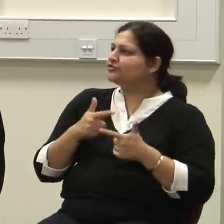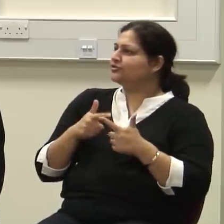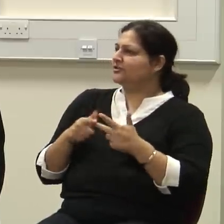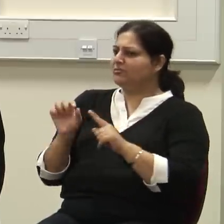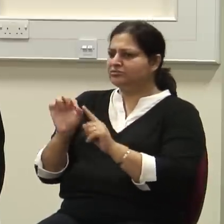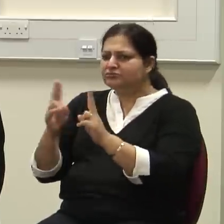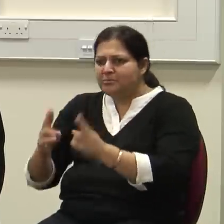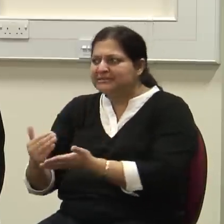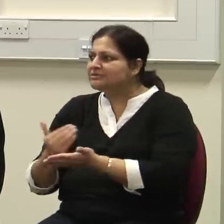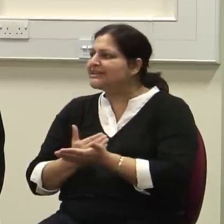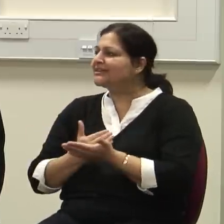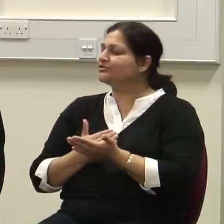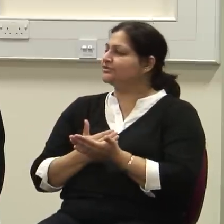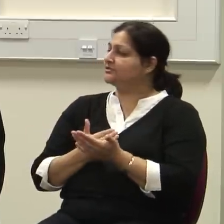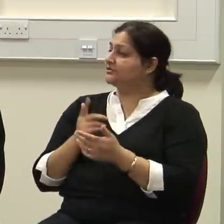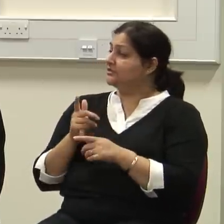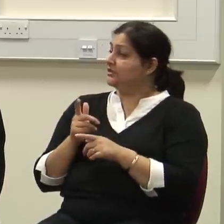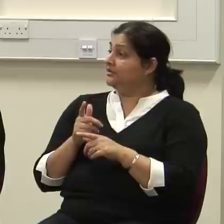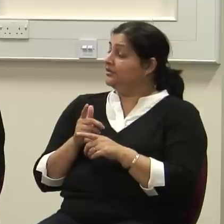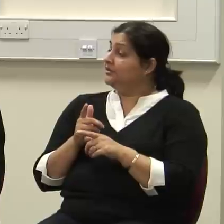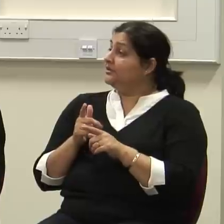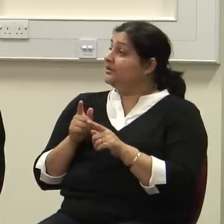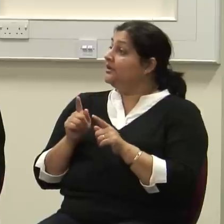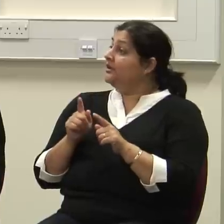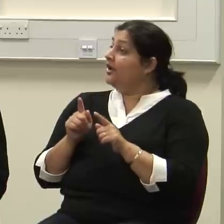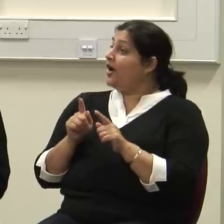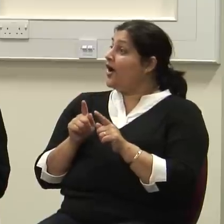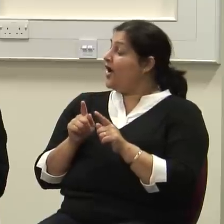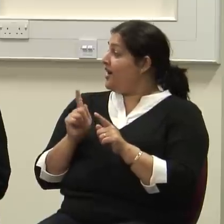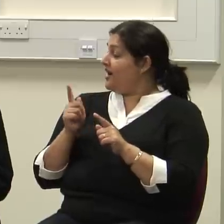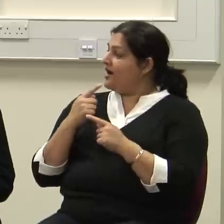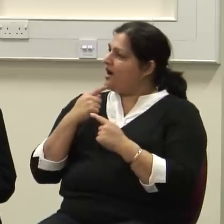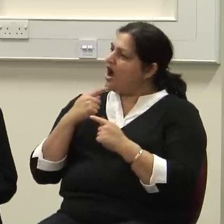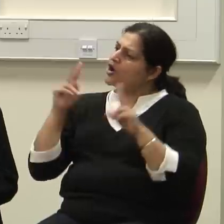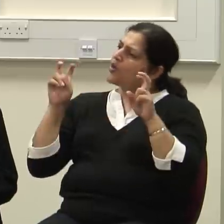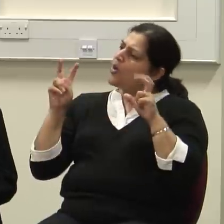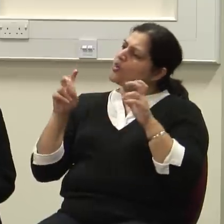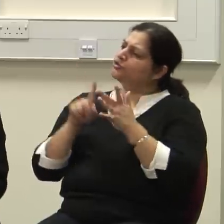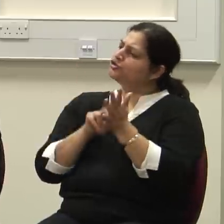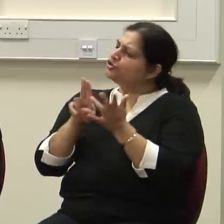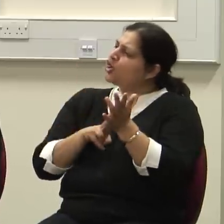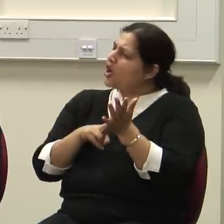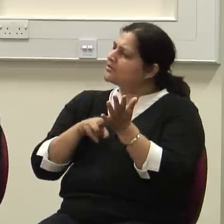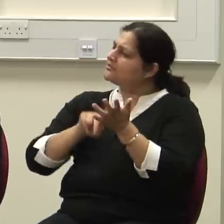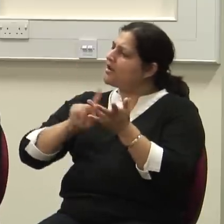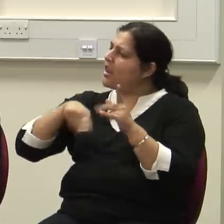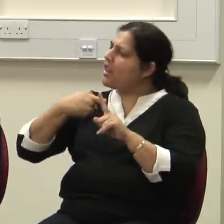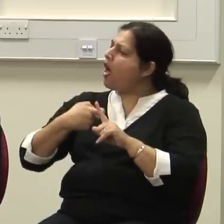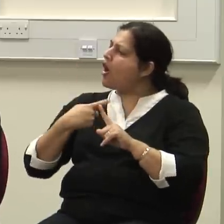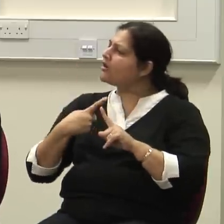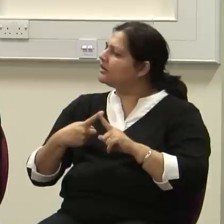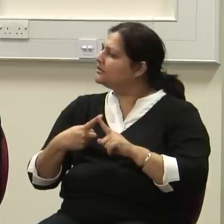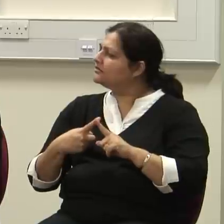The state has, I mean in this respect I am just quoting John Locke or any other classic English